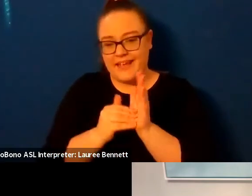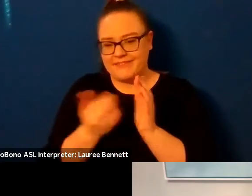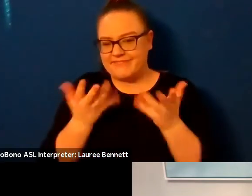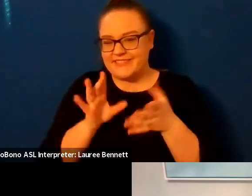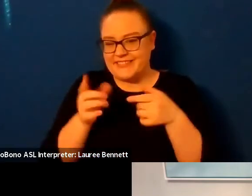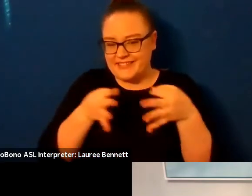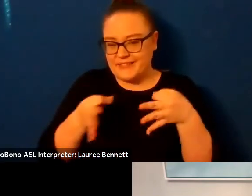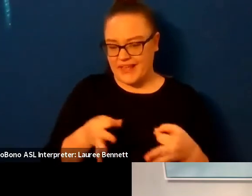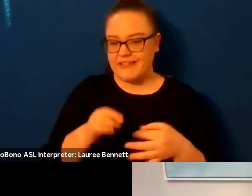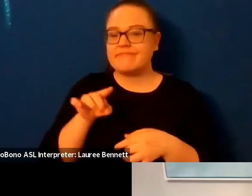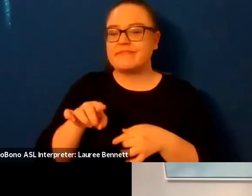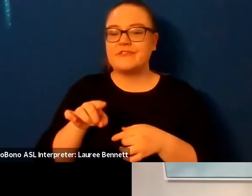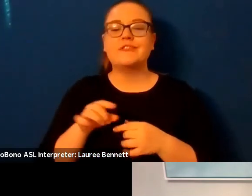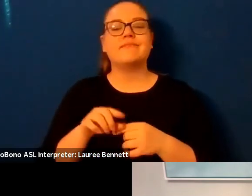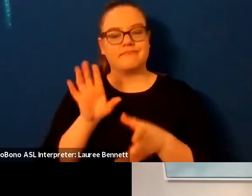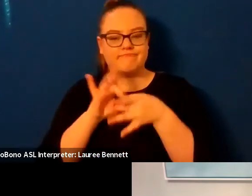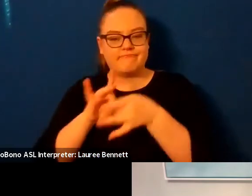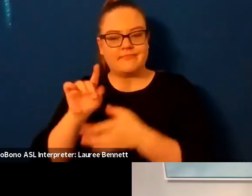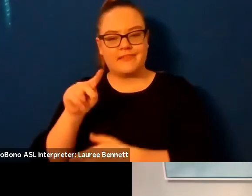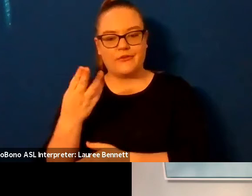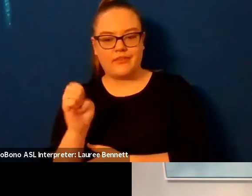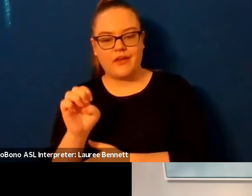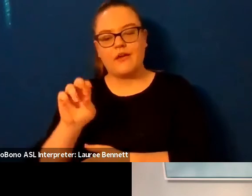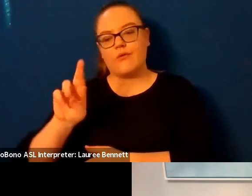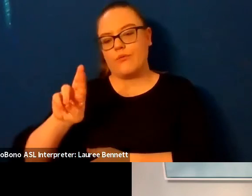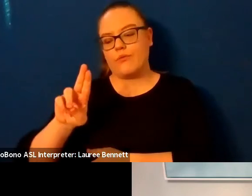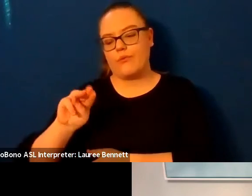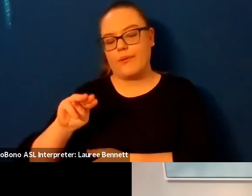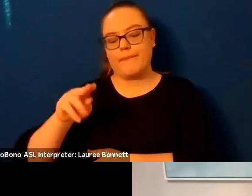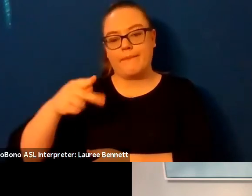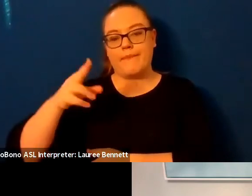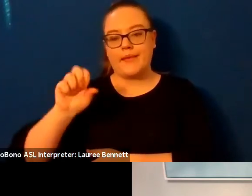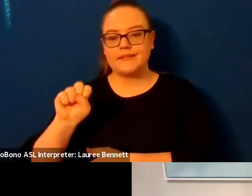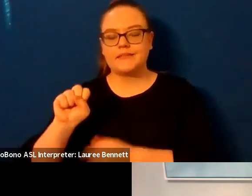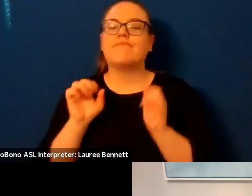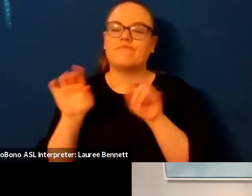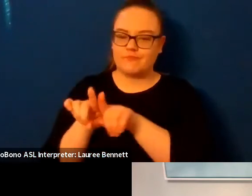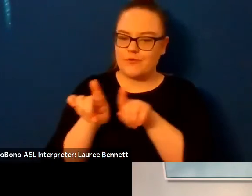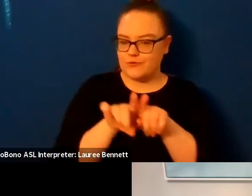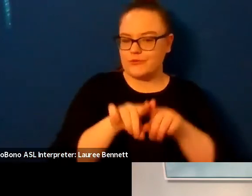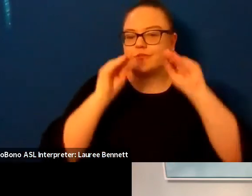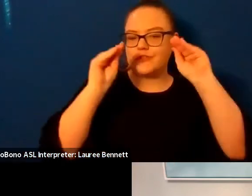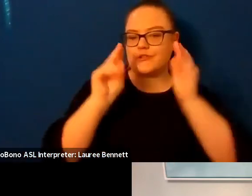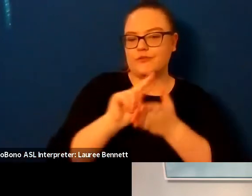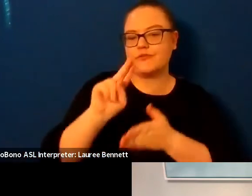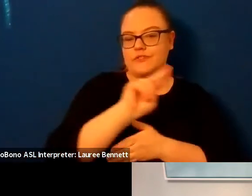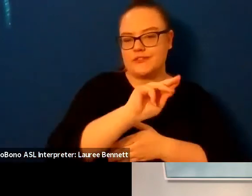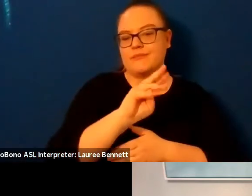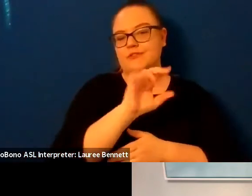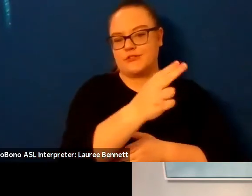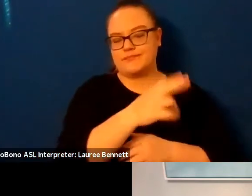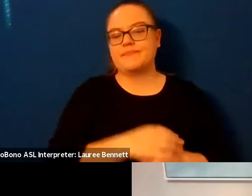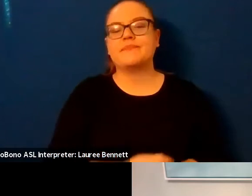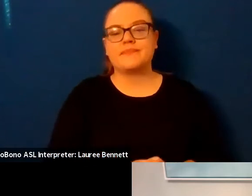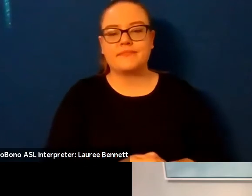university of michigan's gerald r ford school of public policy um after molly we'll uh we'll have destiny o bird